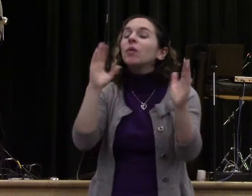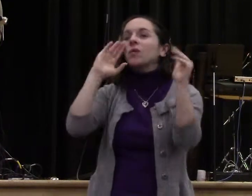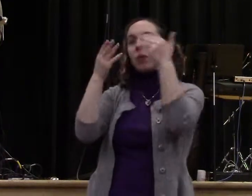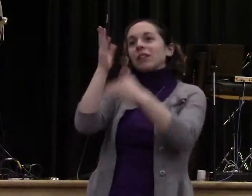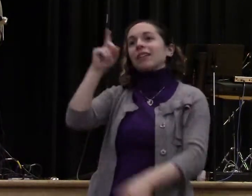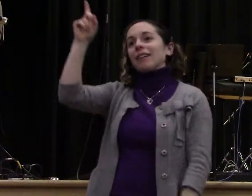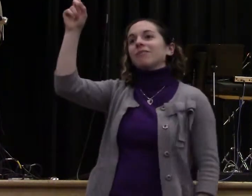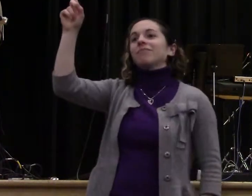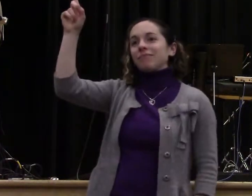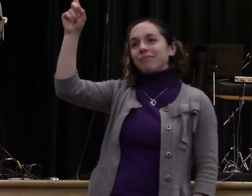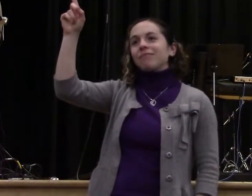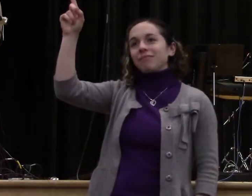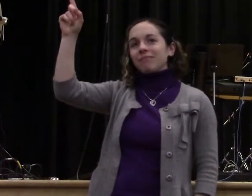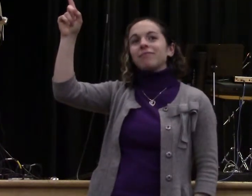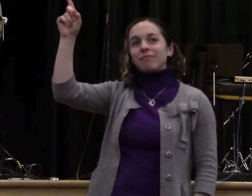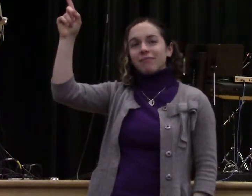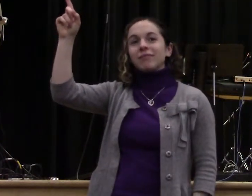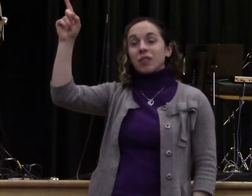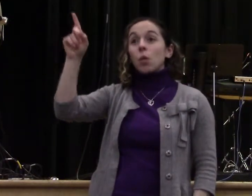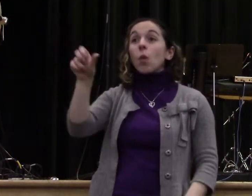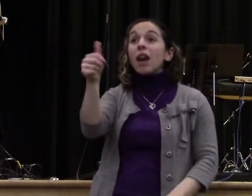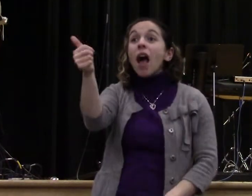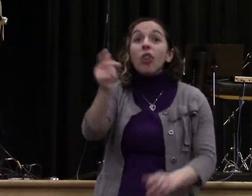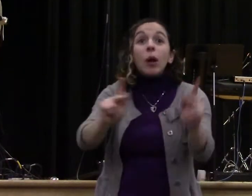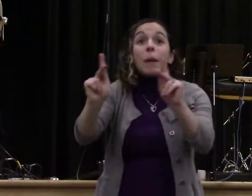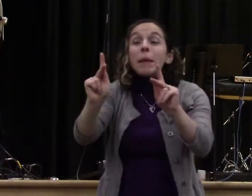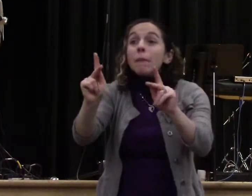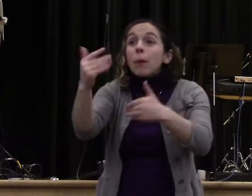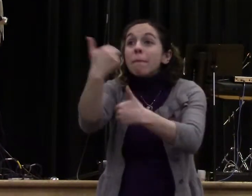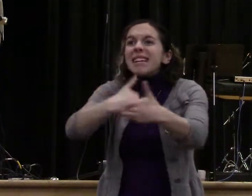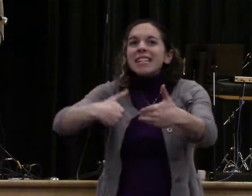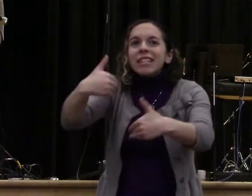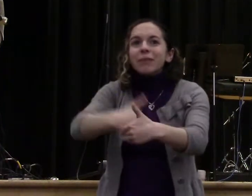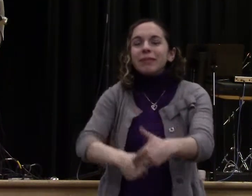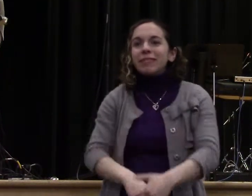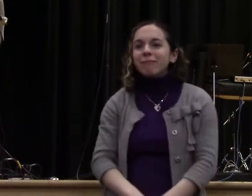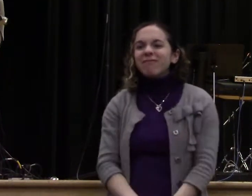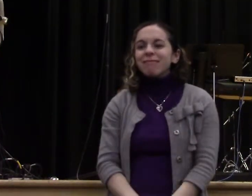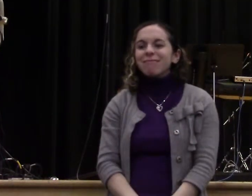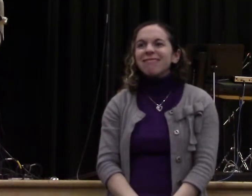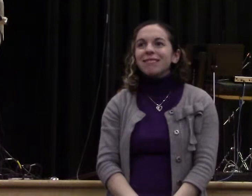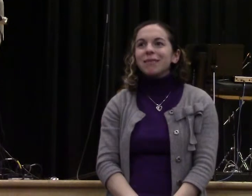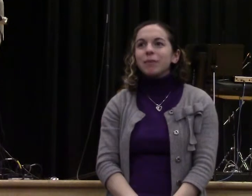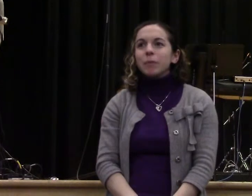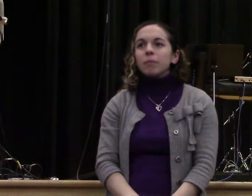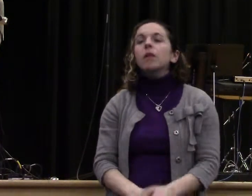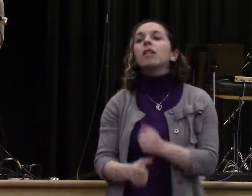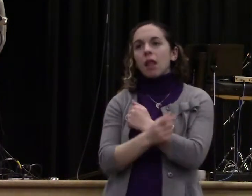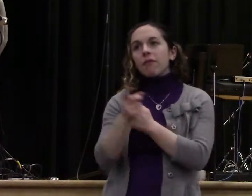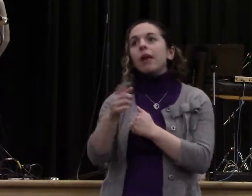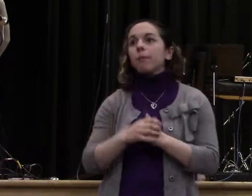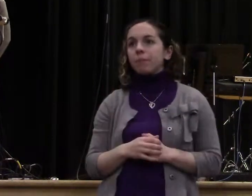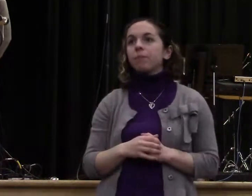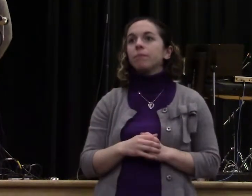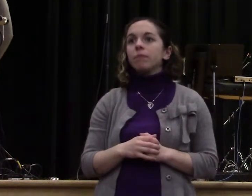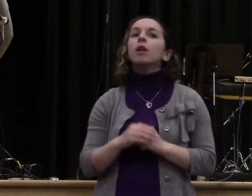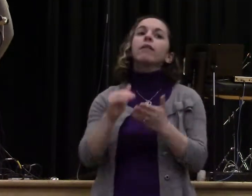others in the mess. These are three thoughts. Forgive somebody today. Let a grudge go today. Give up a